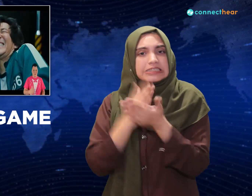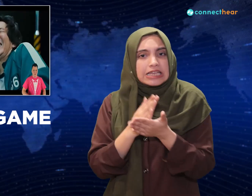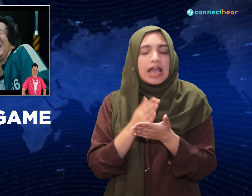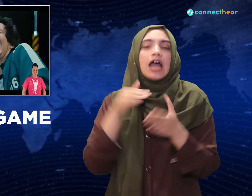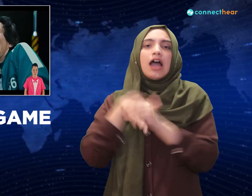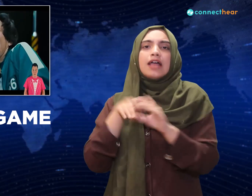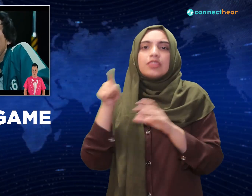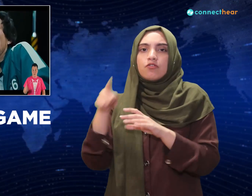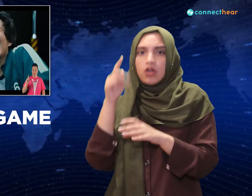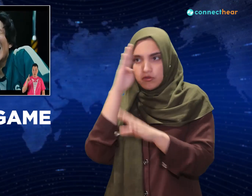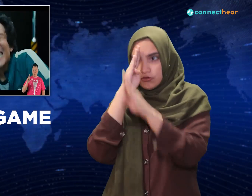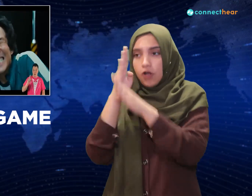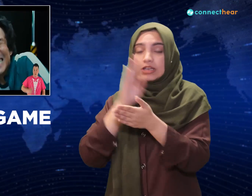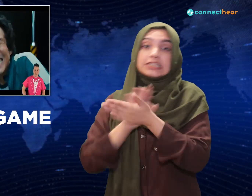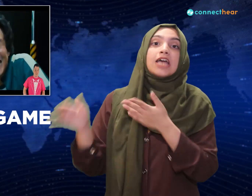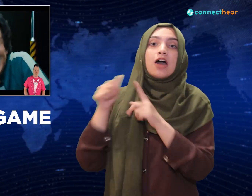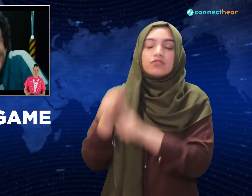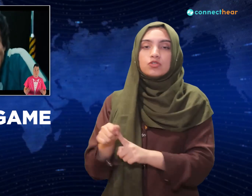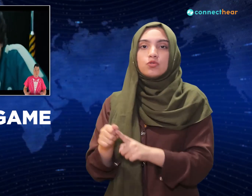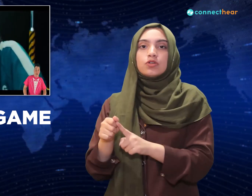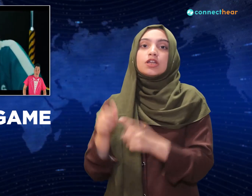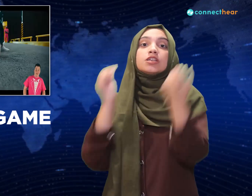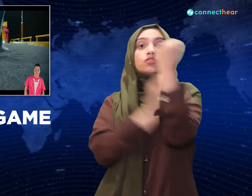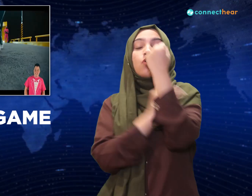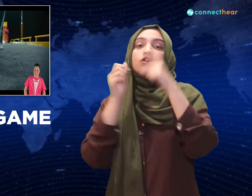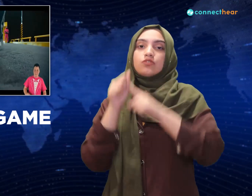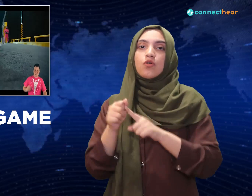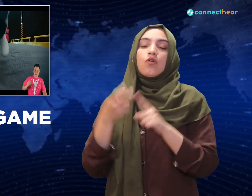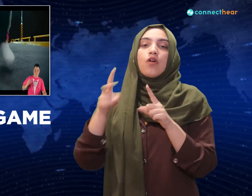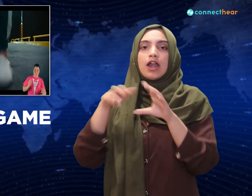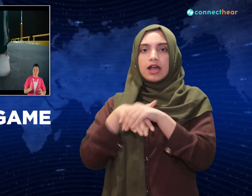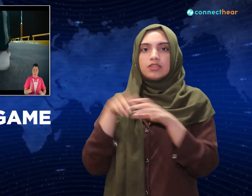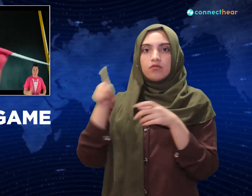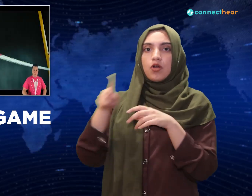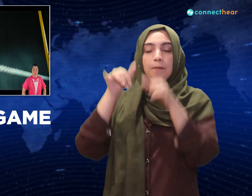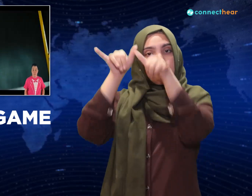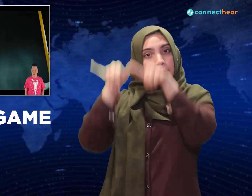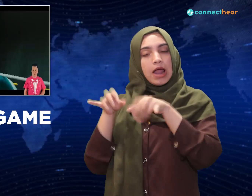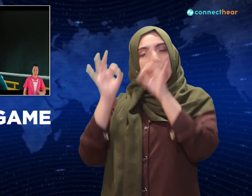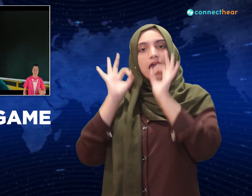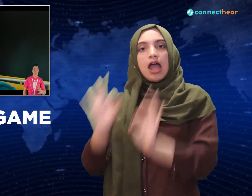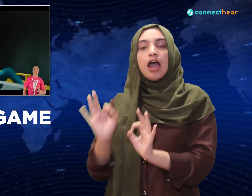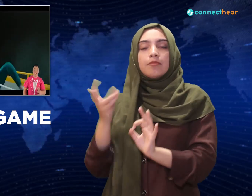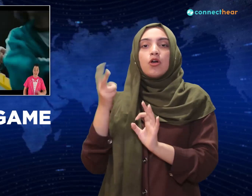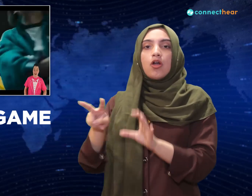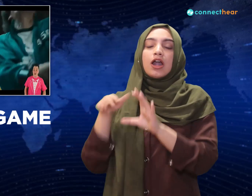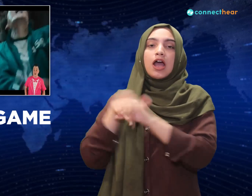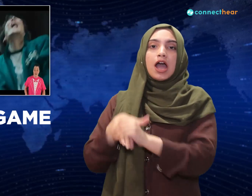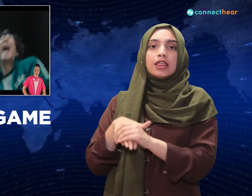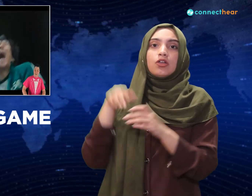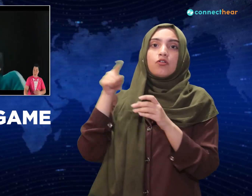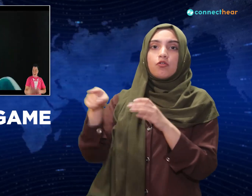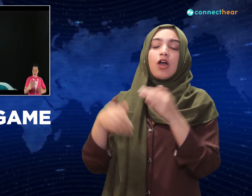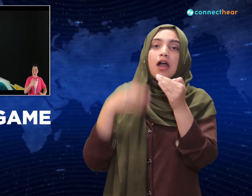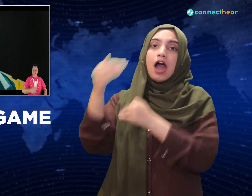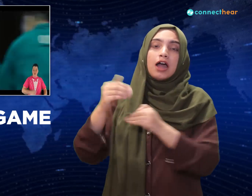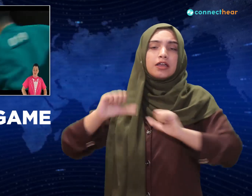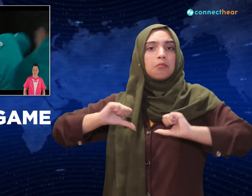lose, so Smart Sang Woo has a crazy plan to take step forward so they fall down, then how they're